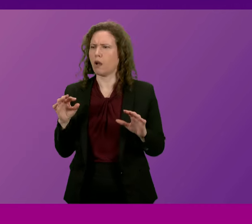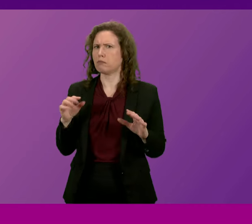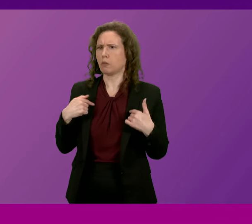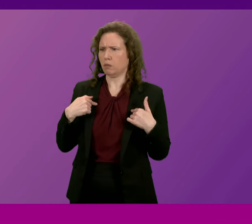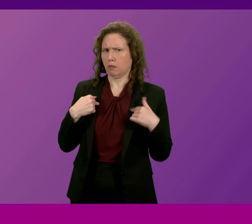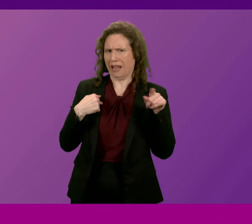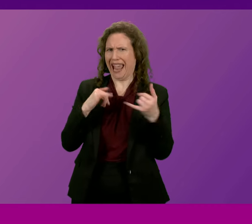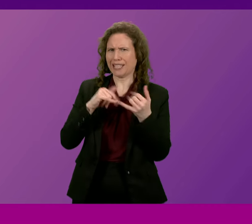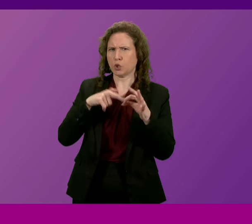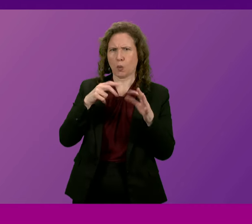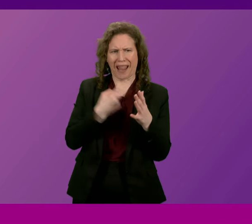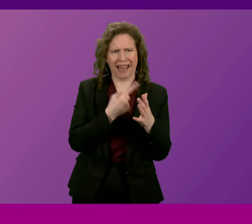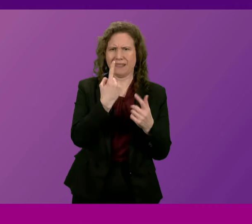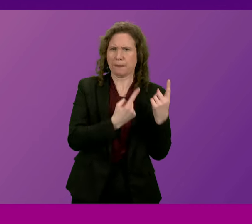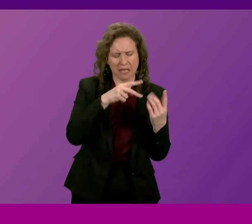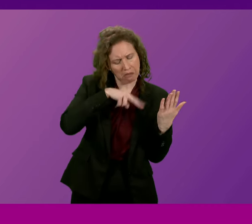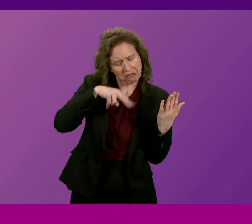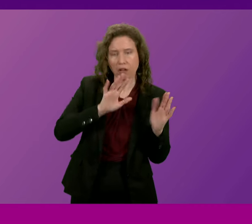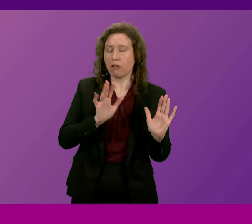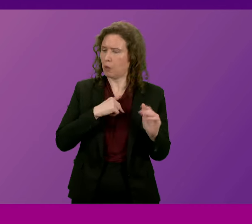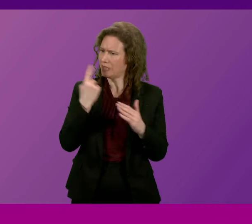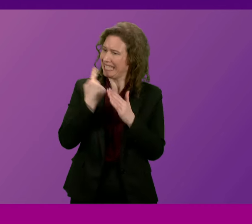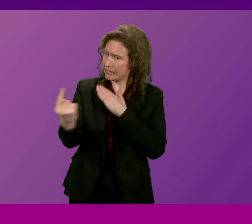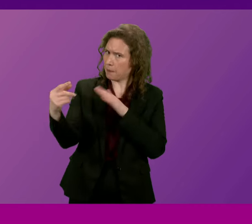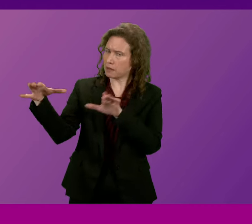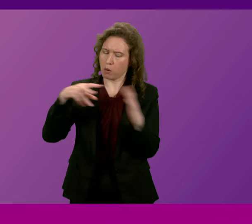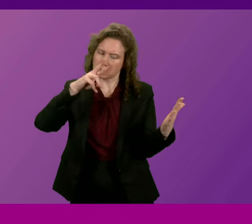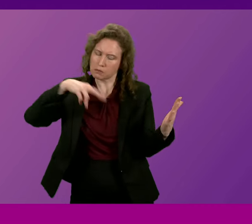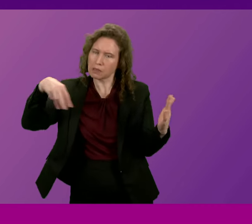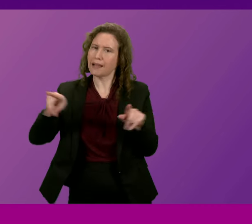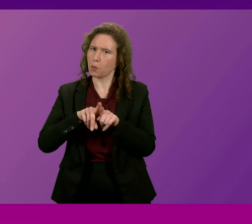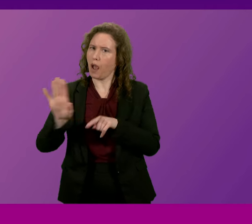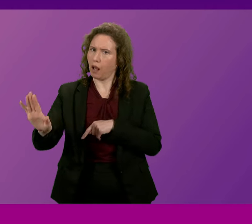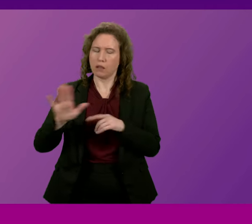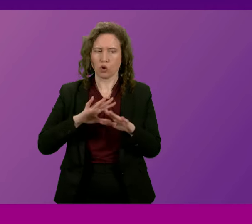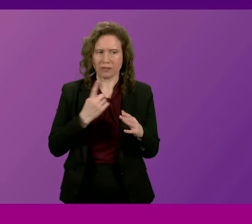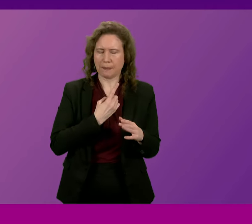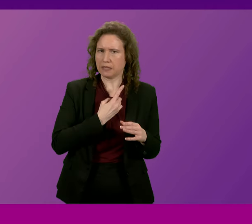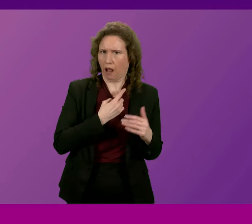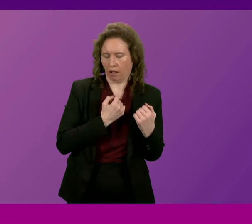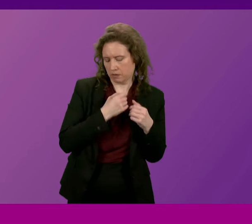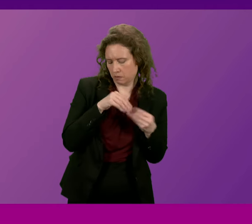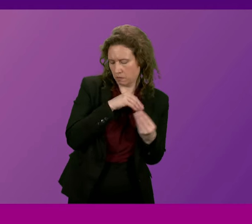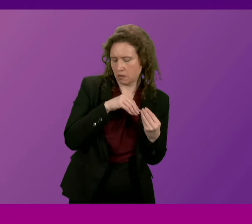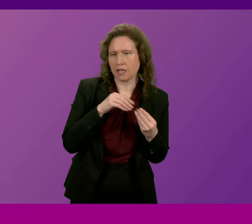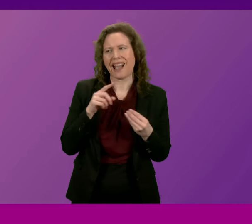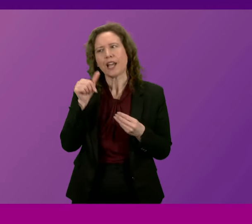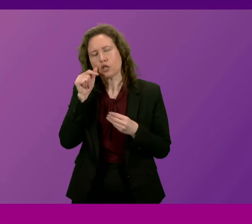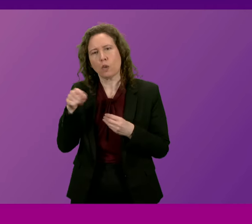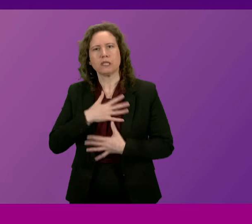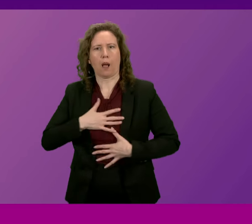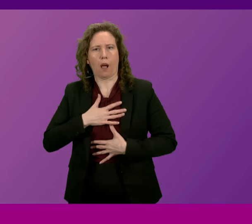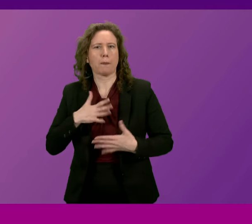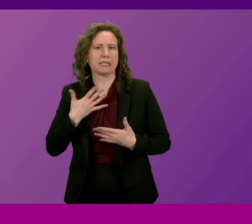marking their own homework. It's been independently reviewed and obviously this is a matter of distress. I understand